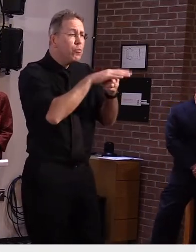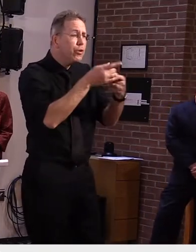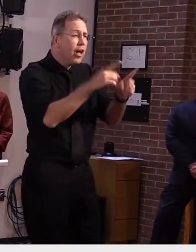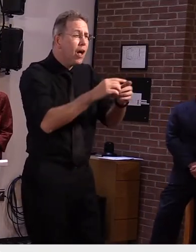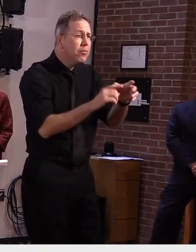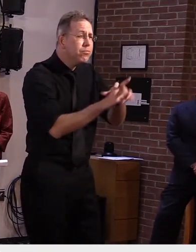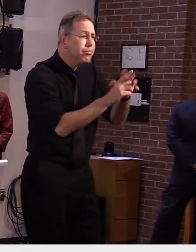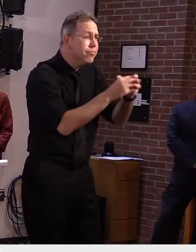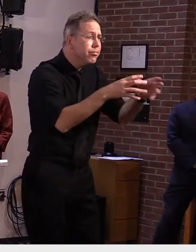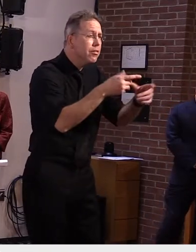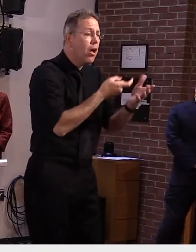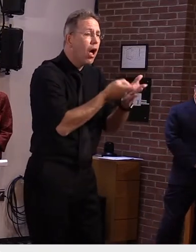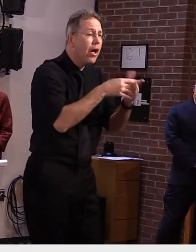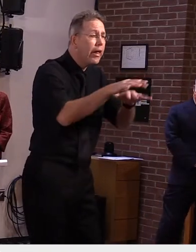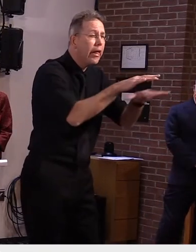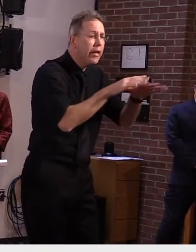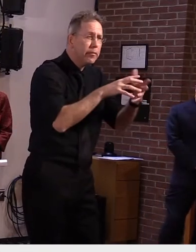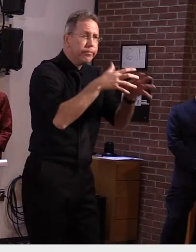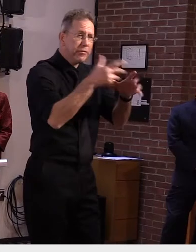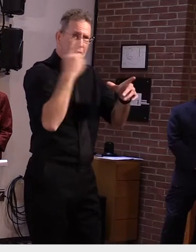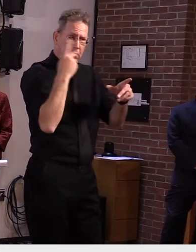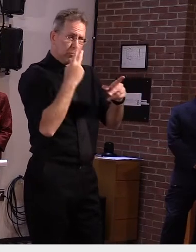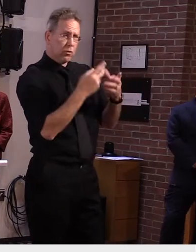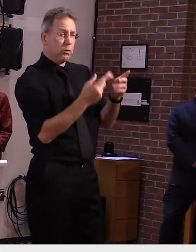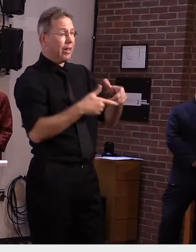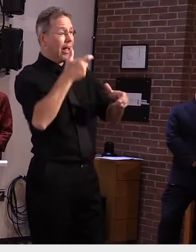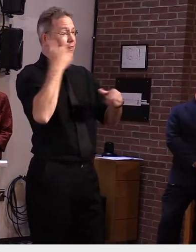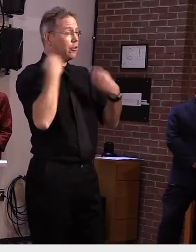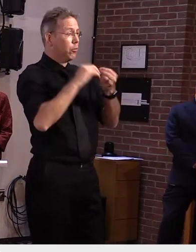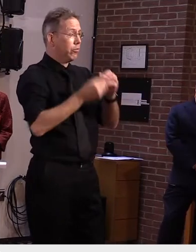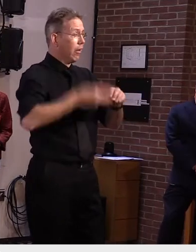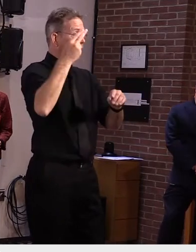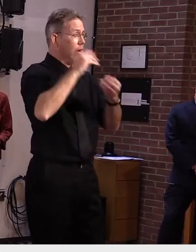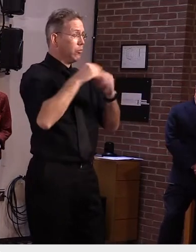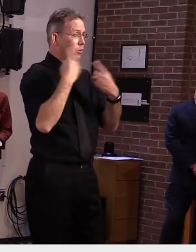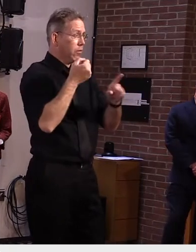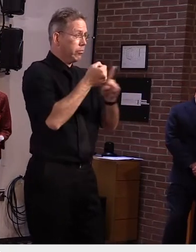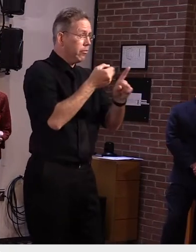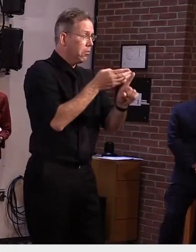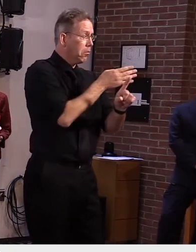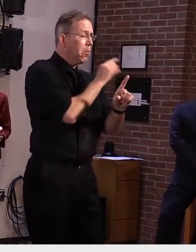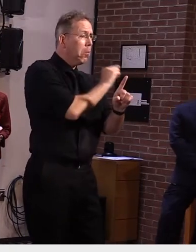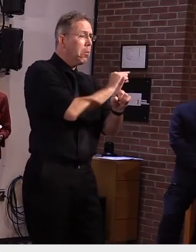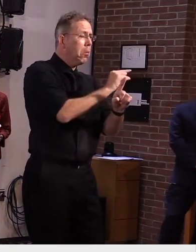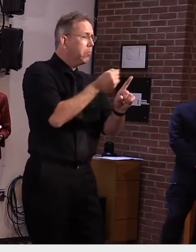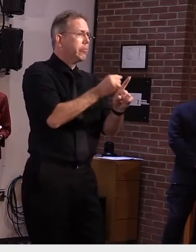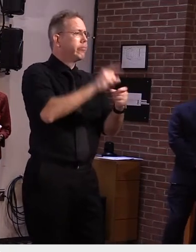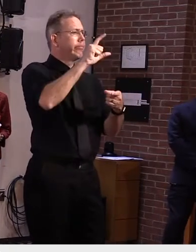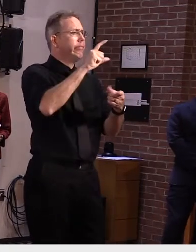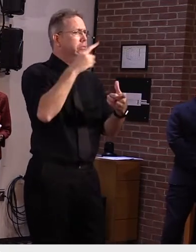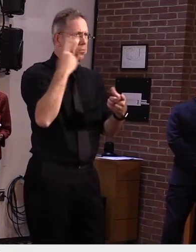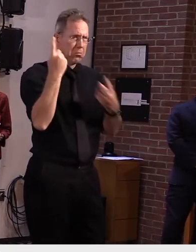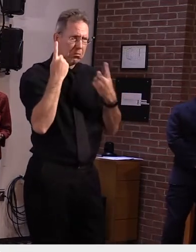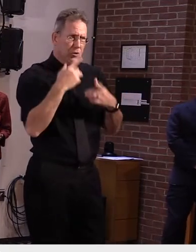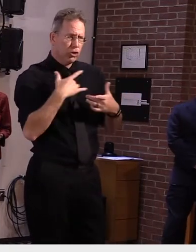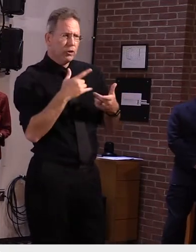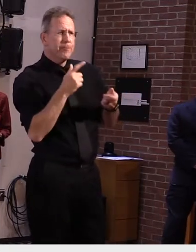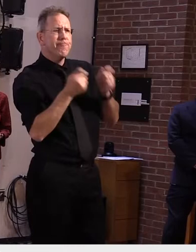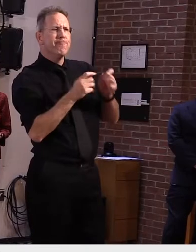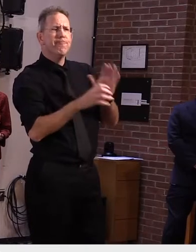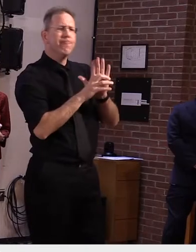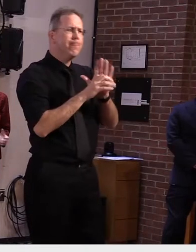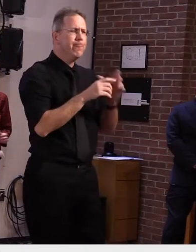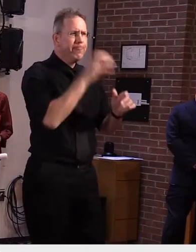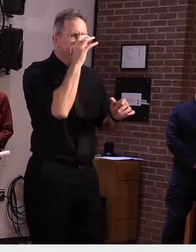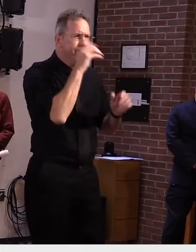we can be more strategic more surgical in some respects about if we have to backtrack but at this point in time